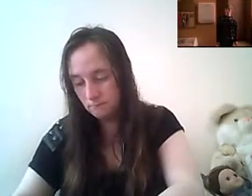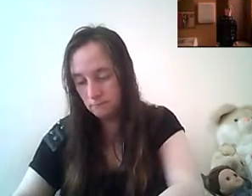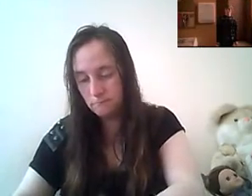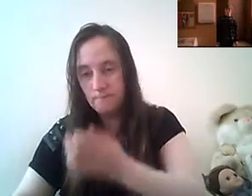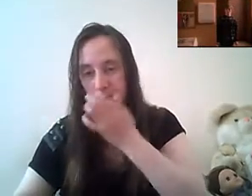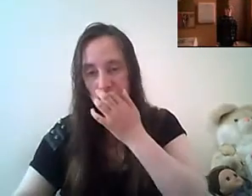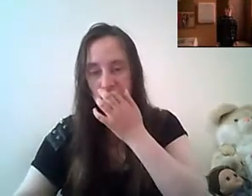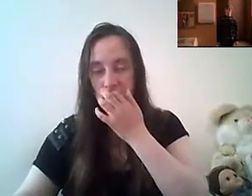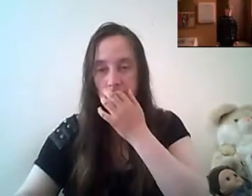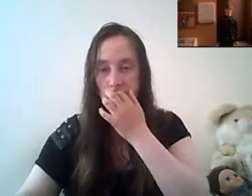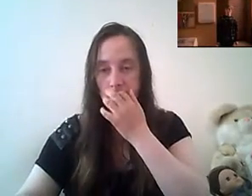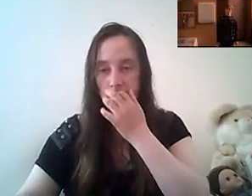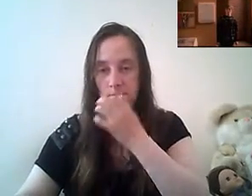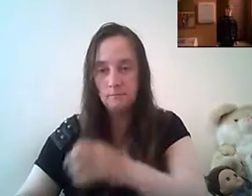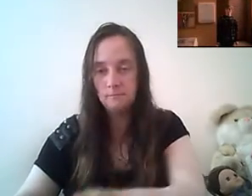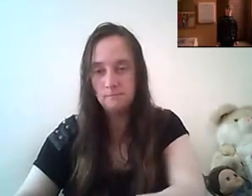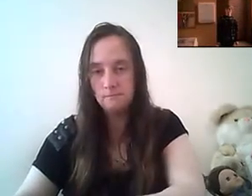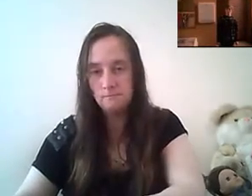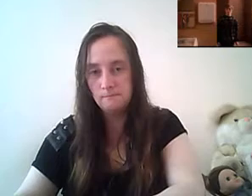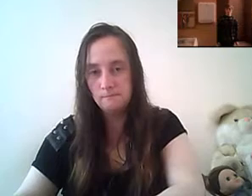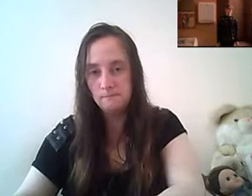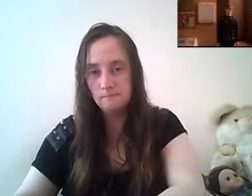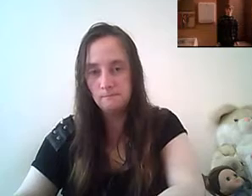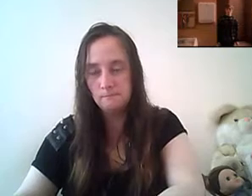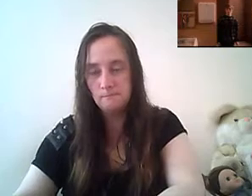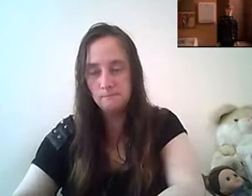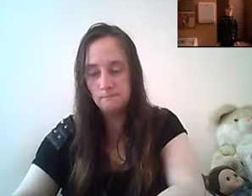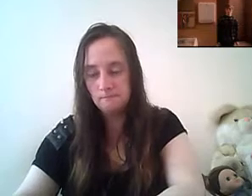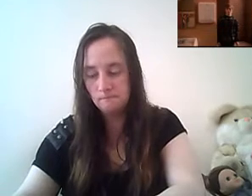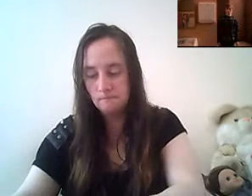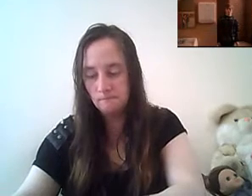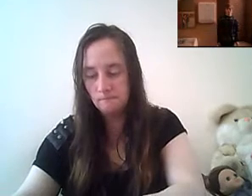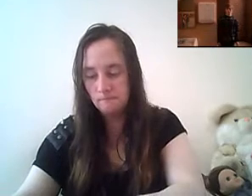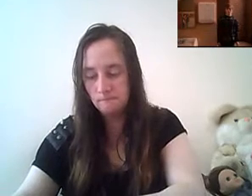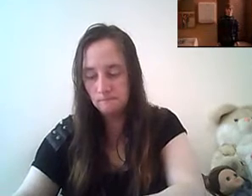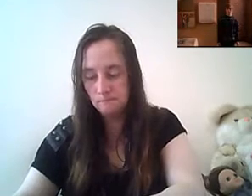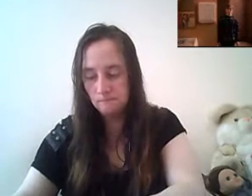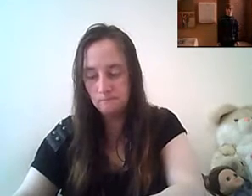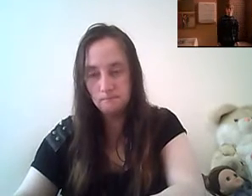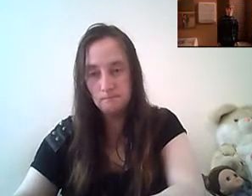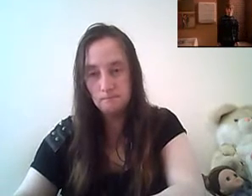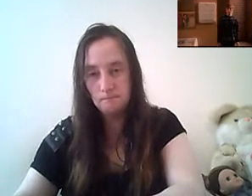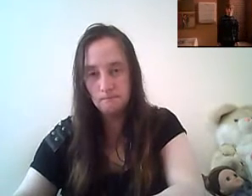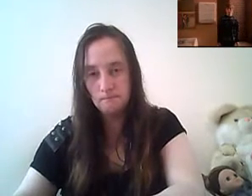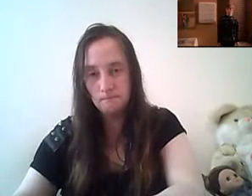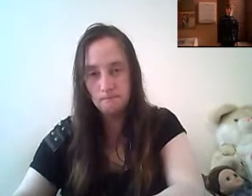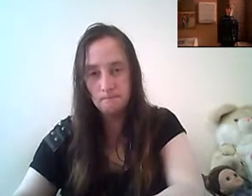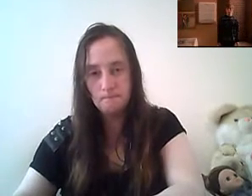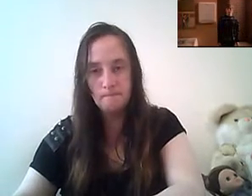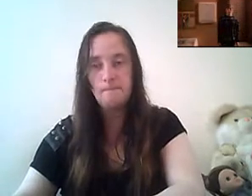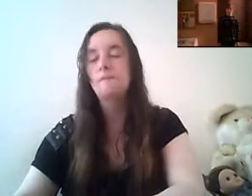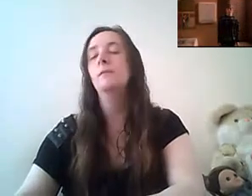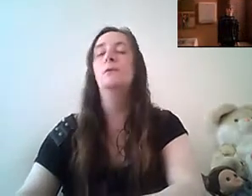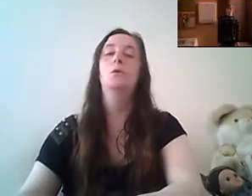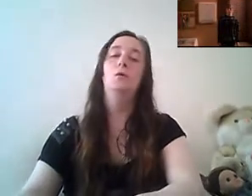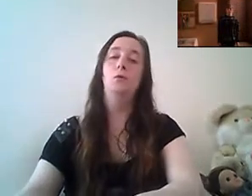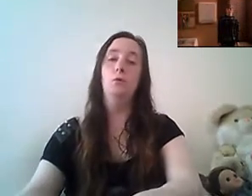dude you came twice how was twice a mistake i had to troll through instagram waiting for you to get hard again oh